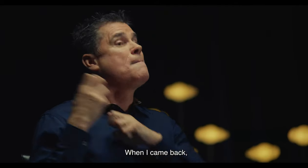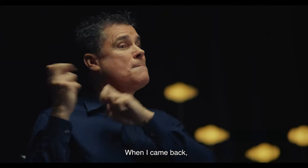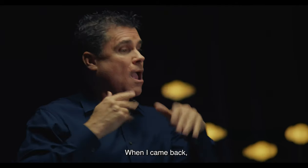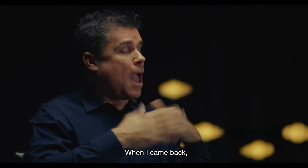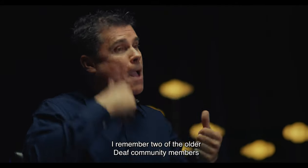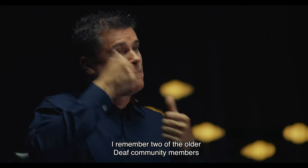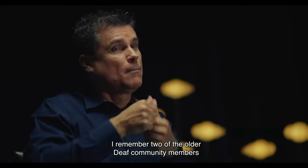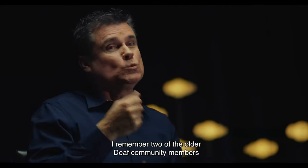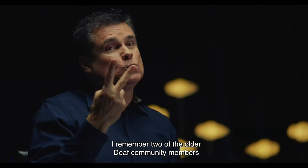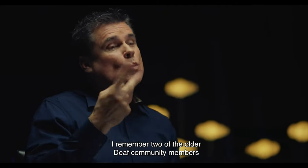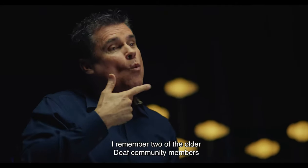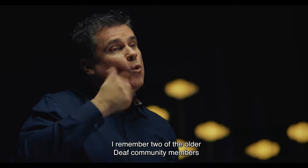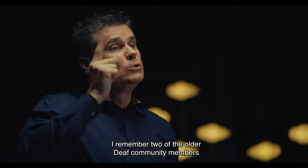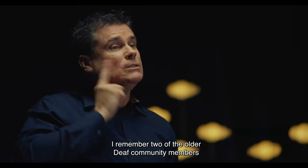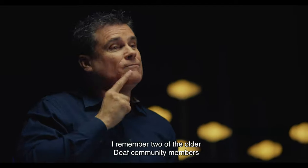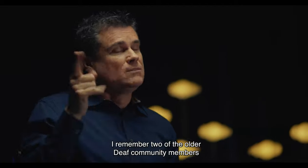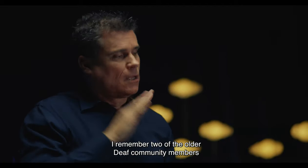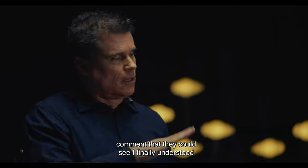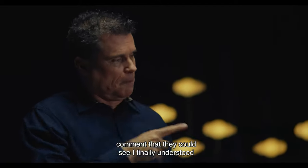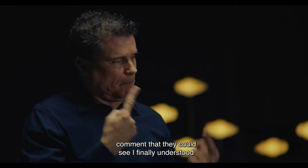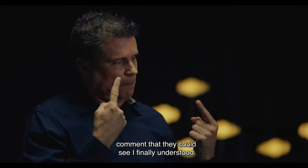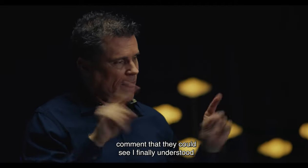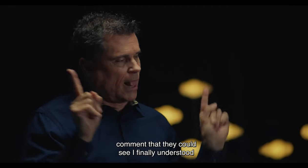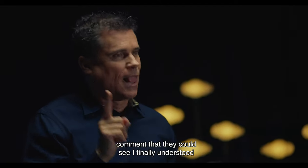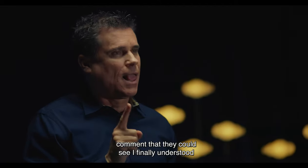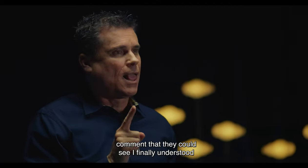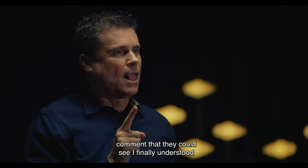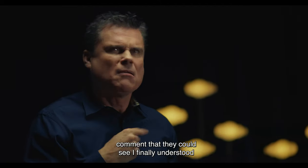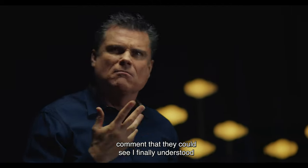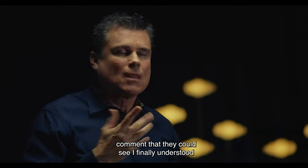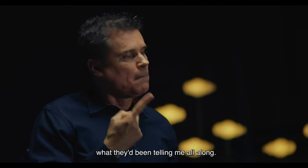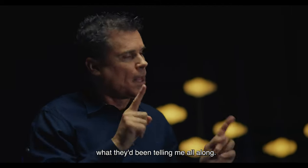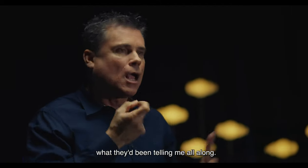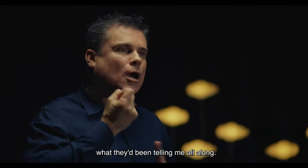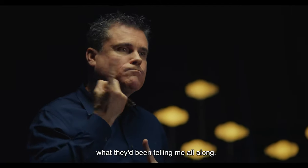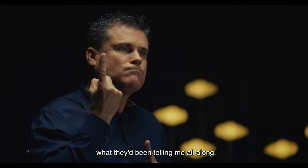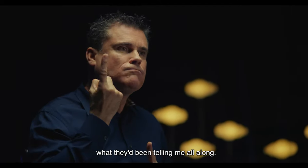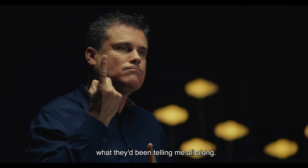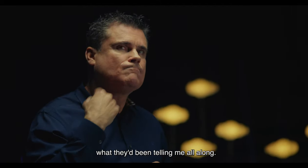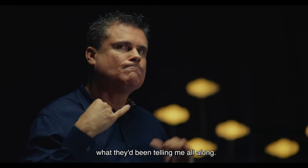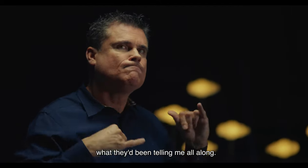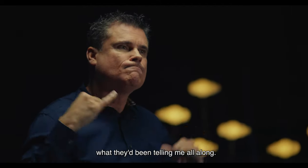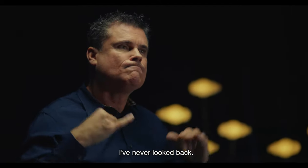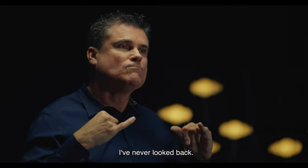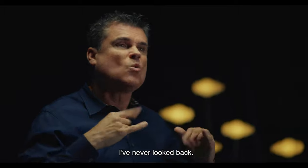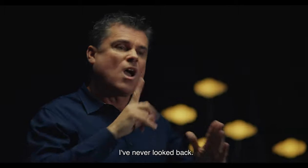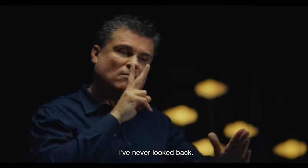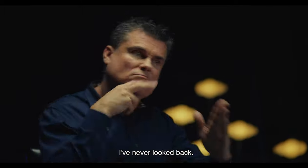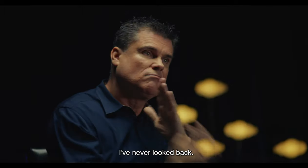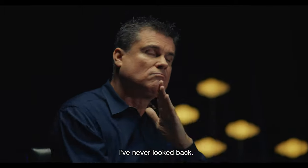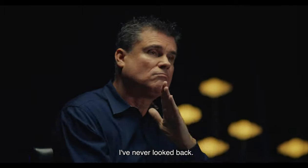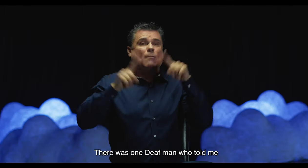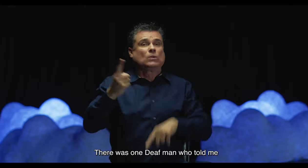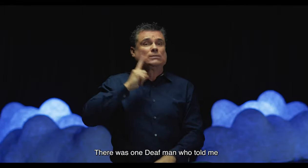When I came back, I remember two of the older Deaf community members commented that they could see I finally understood what they'd been telling me all along. I've never